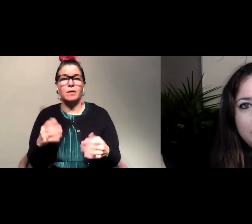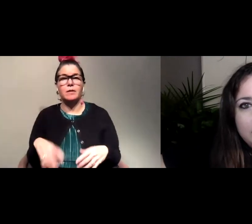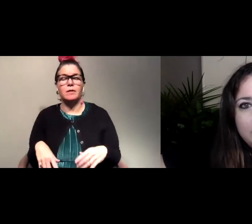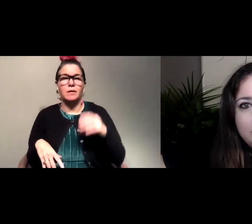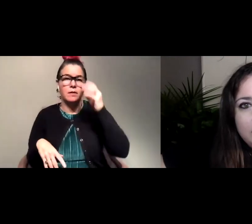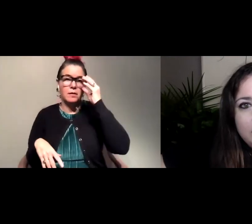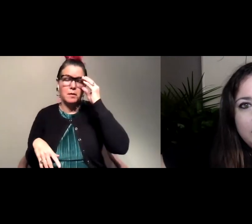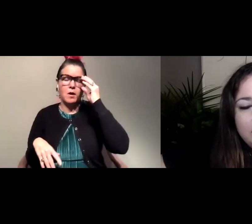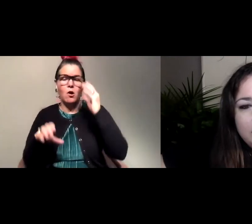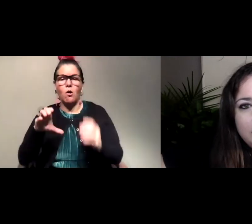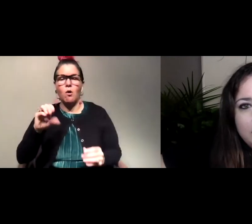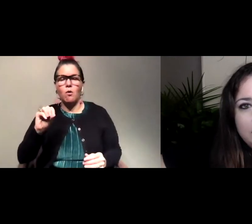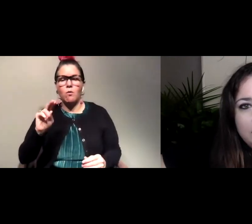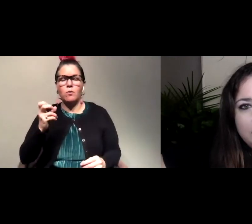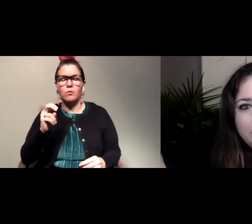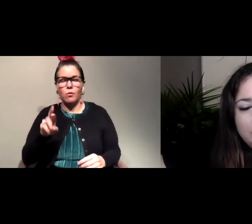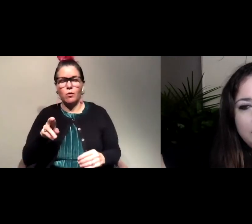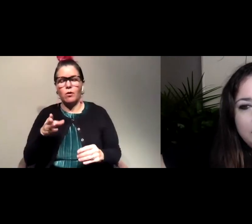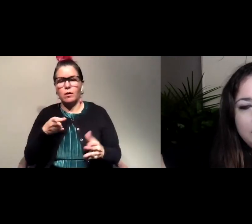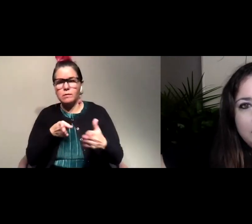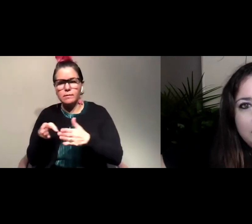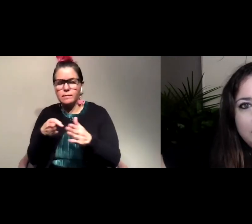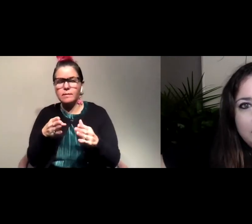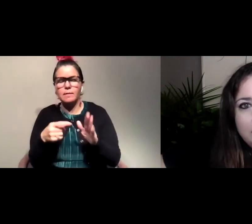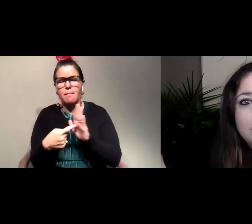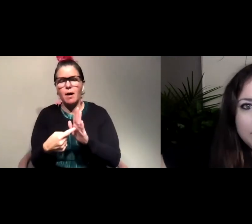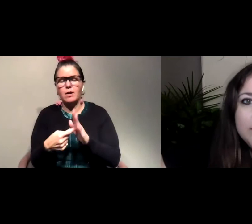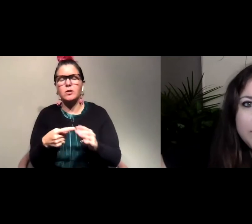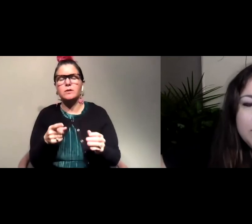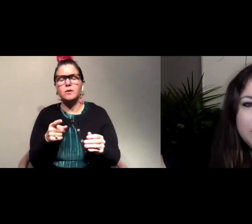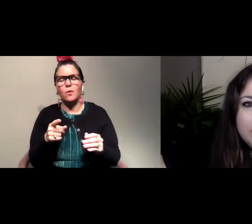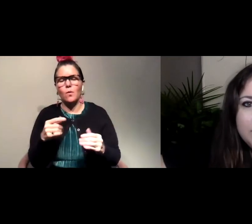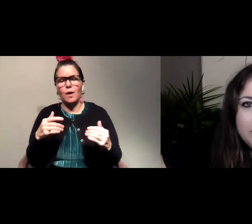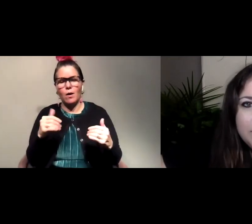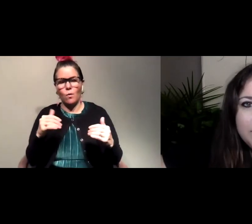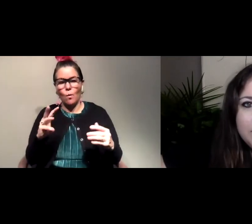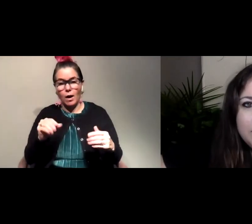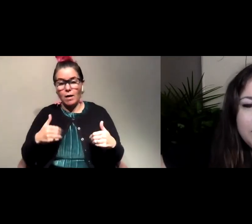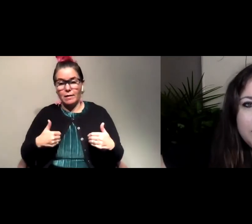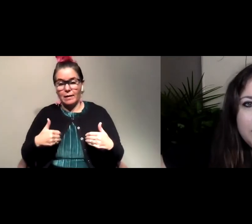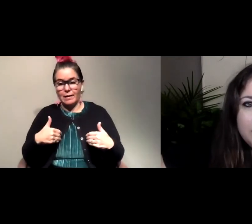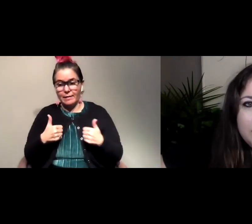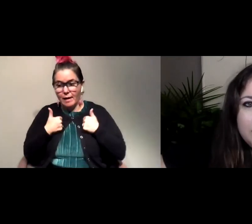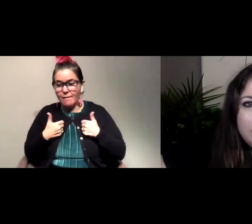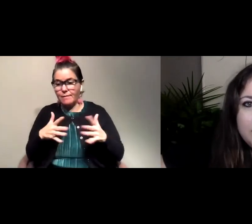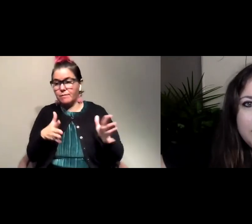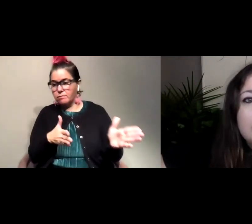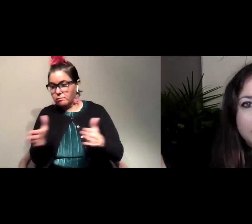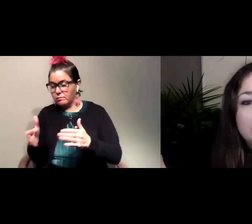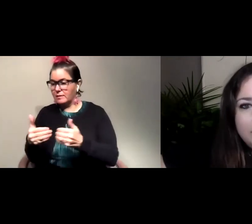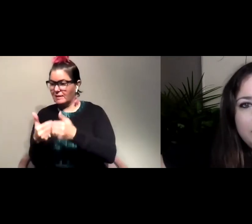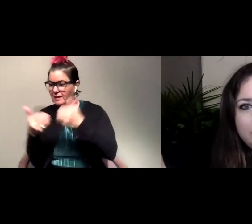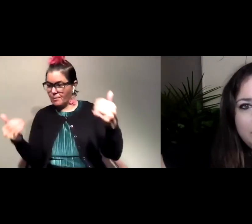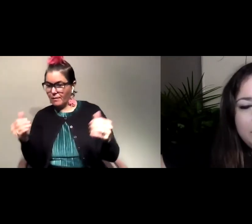where we're kind of keeping wildlife away from people, but we're also giving them the space to move throughout the city on their own.